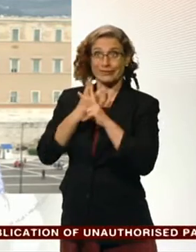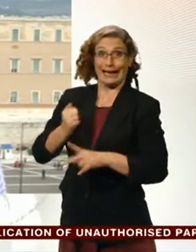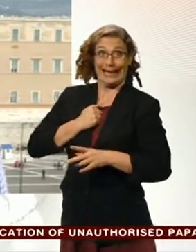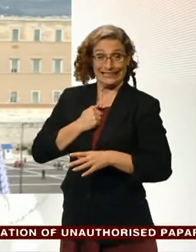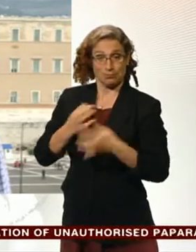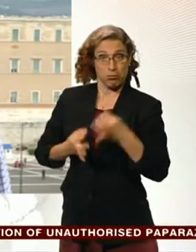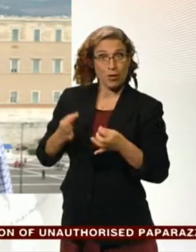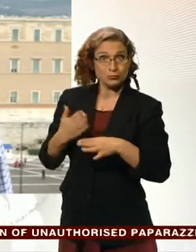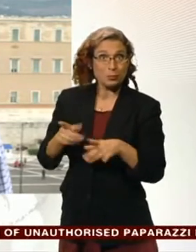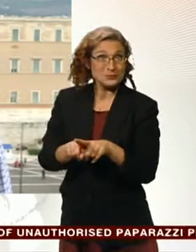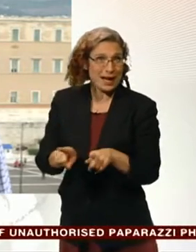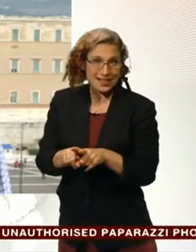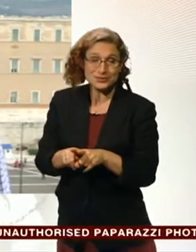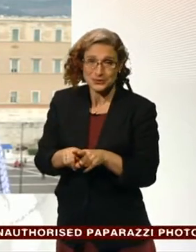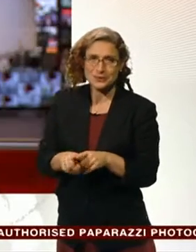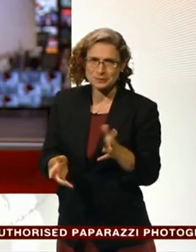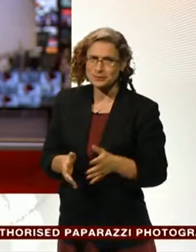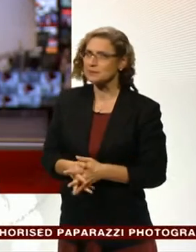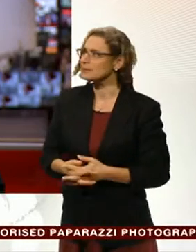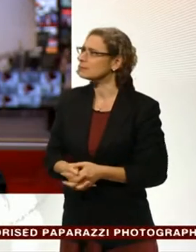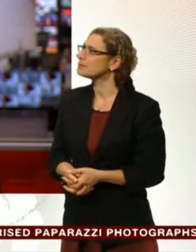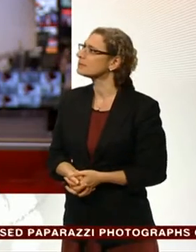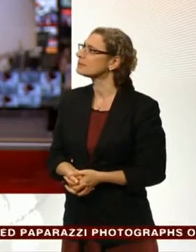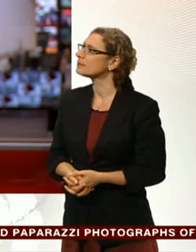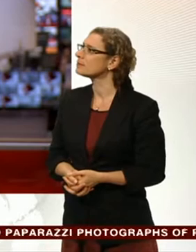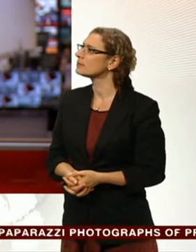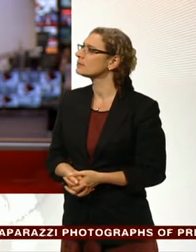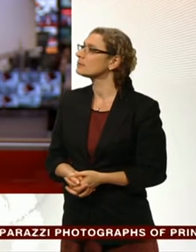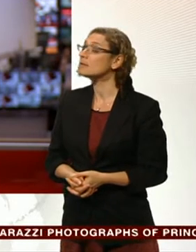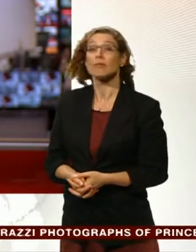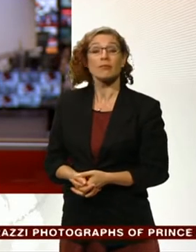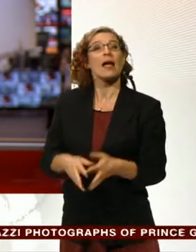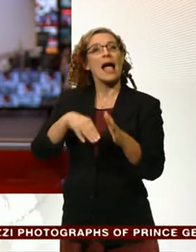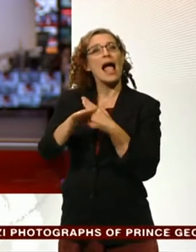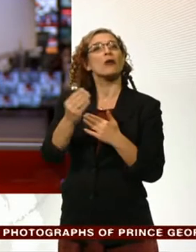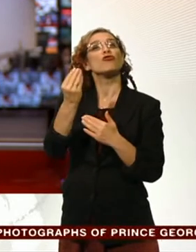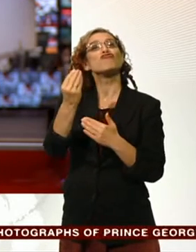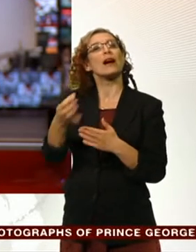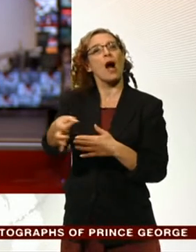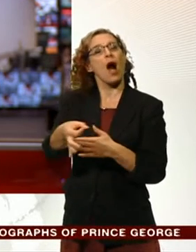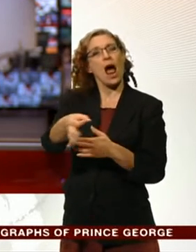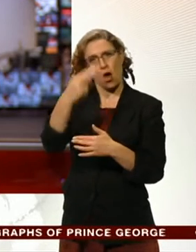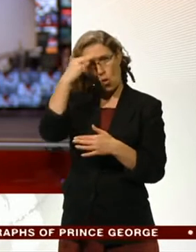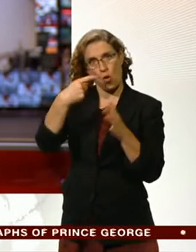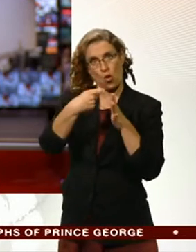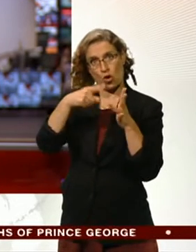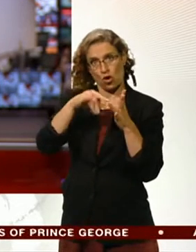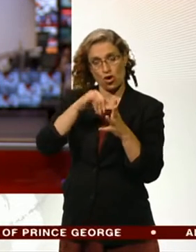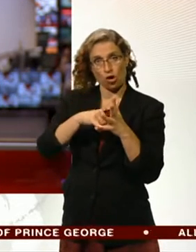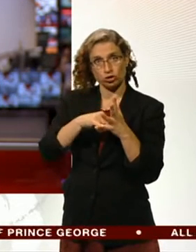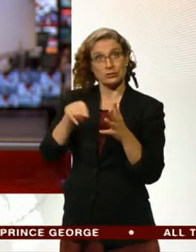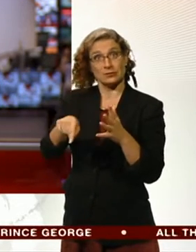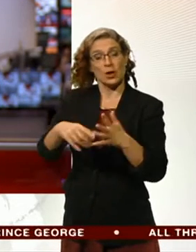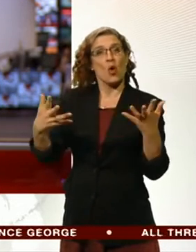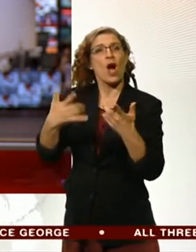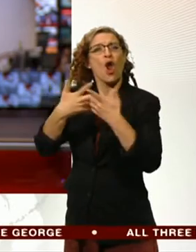Simon. Paul, thank you very much. Paul Adams there. A cruise ship has arrived at the Greek island of Kos to house thousands of migrants and to act as